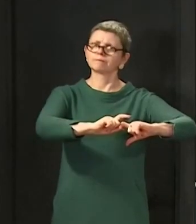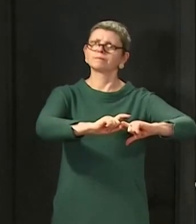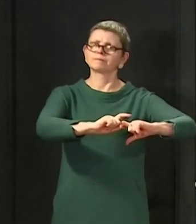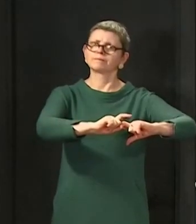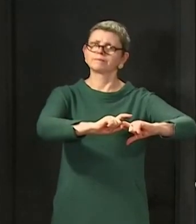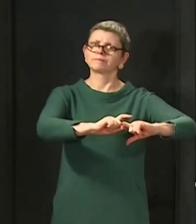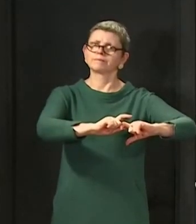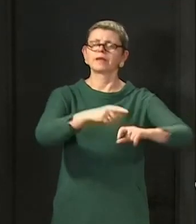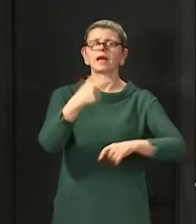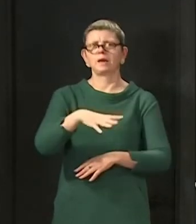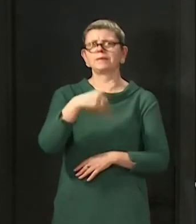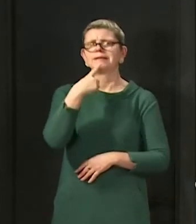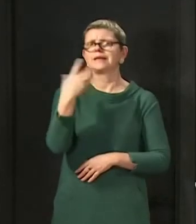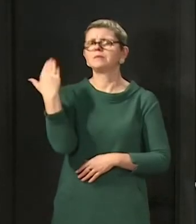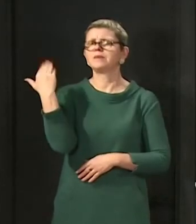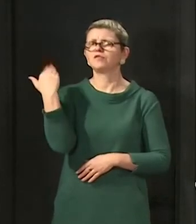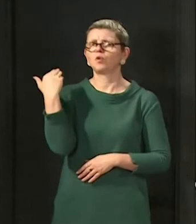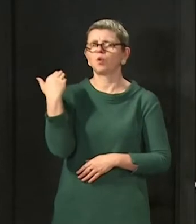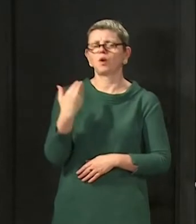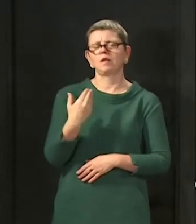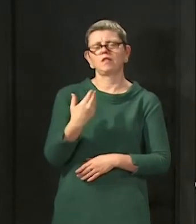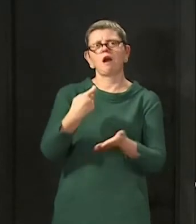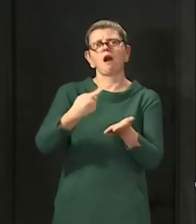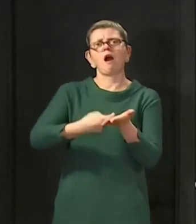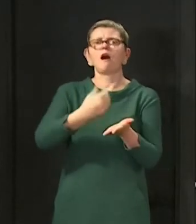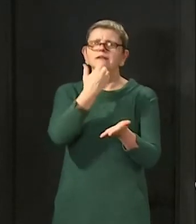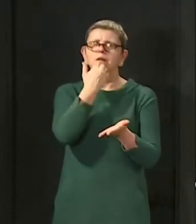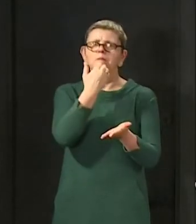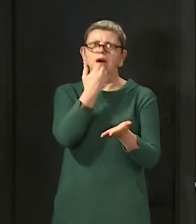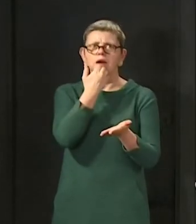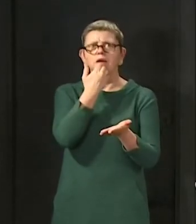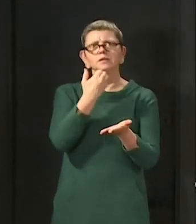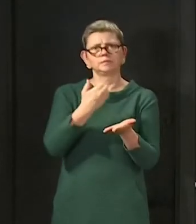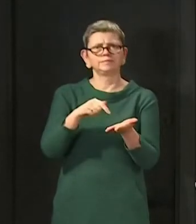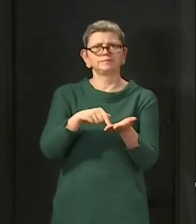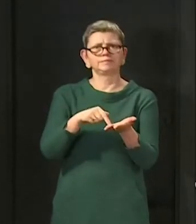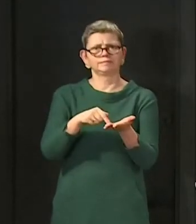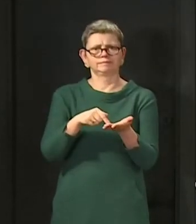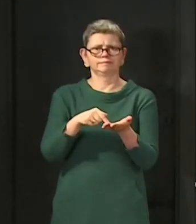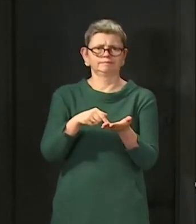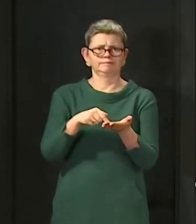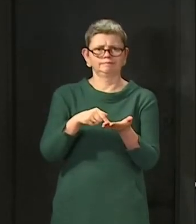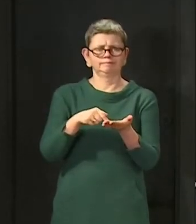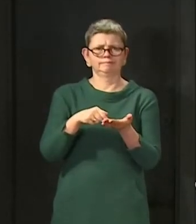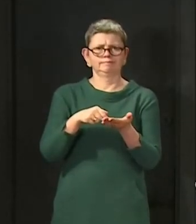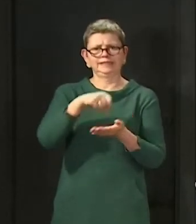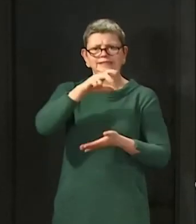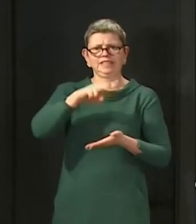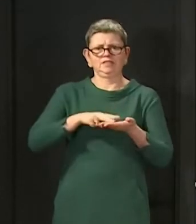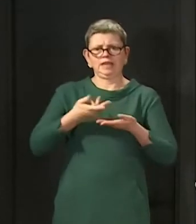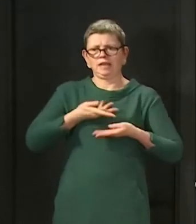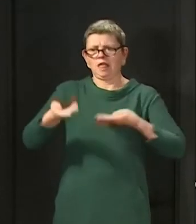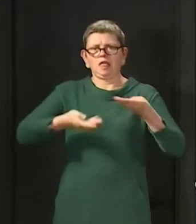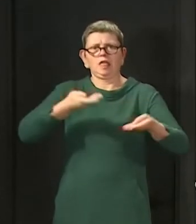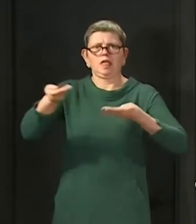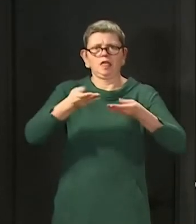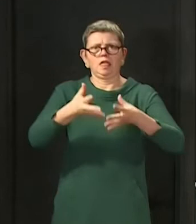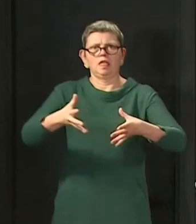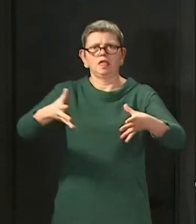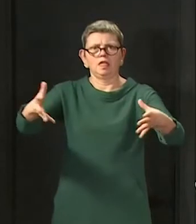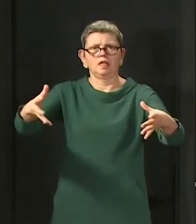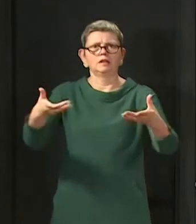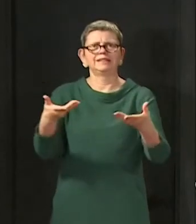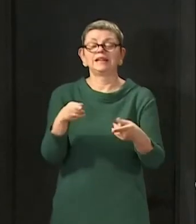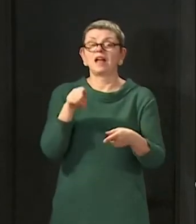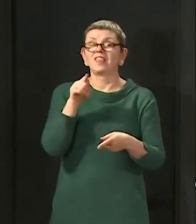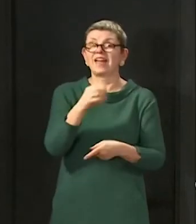have set out before, the rate of transmission of the virus in Scotland, the R number that you have become used to hearing us talk about, is